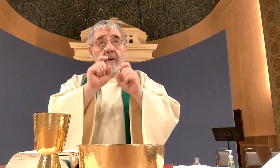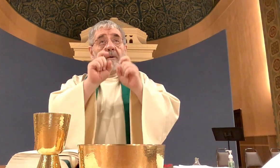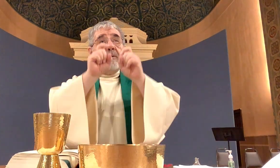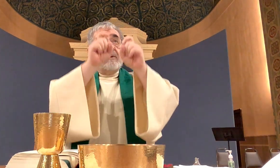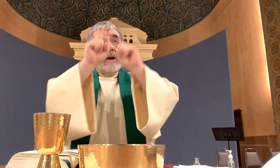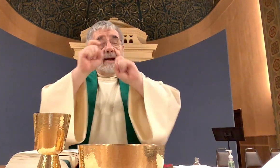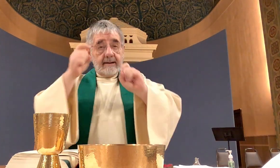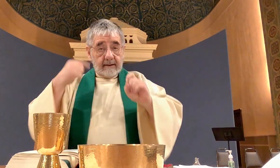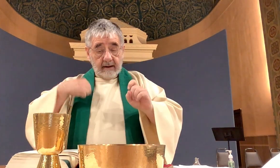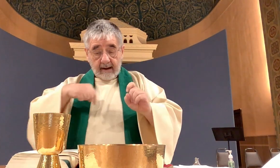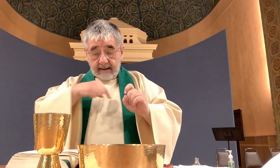us salvation